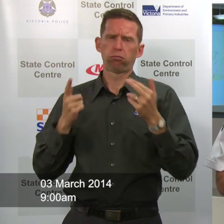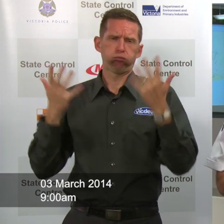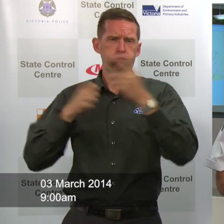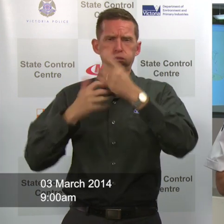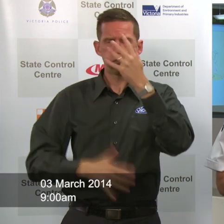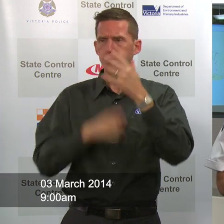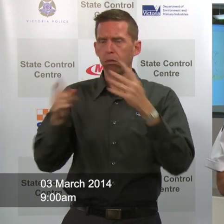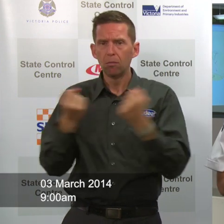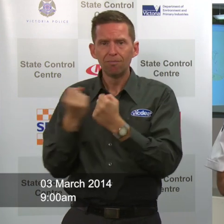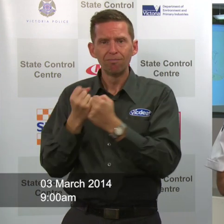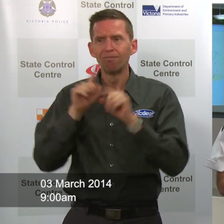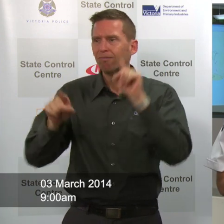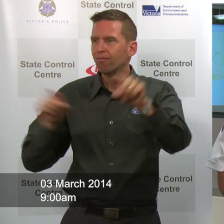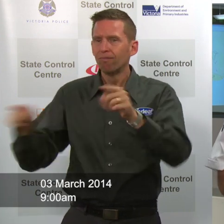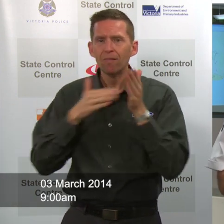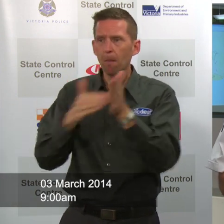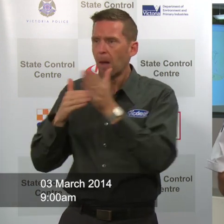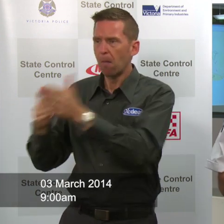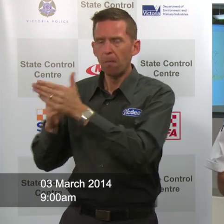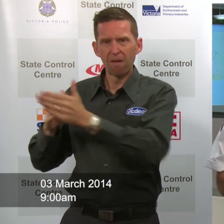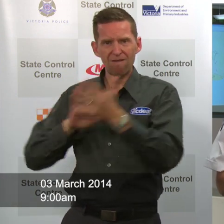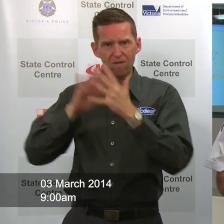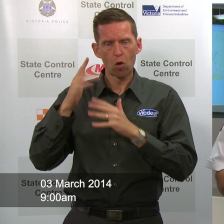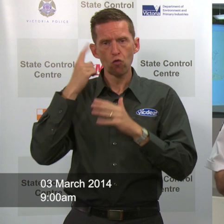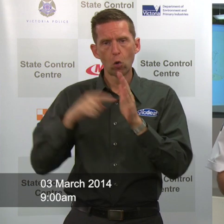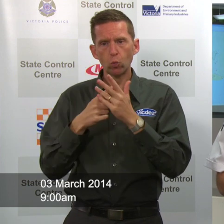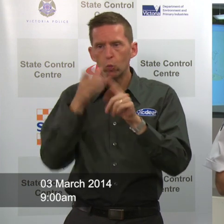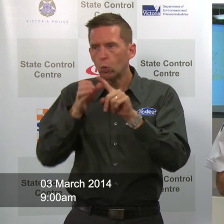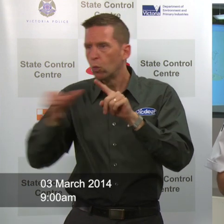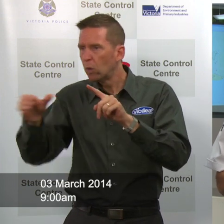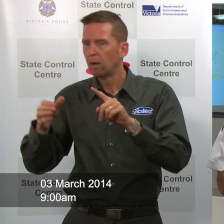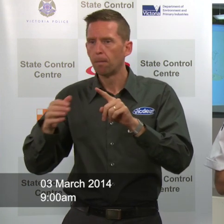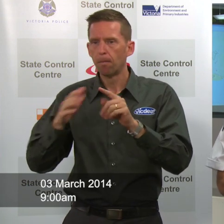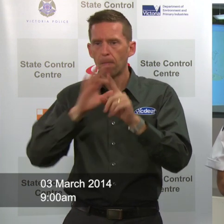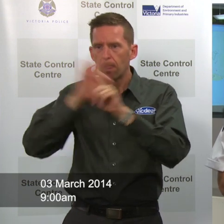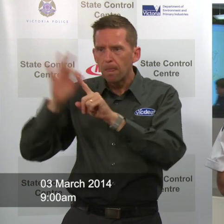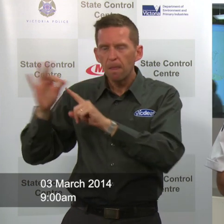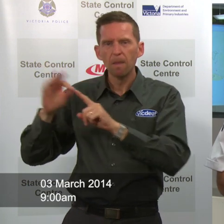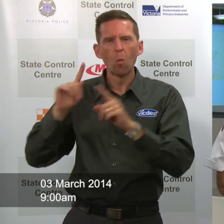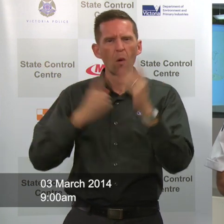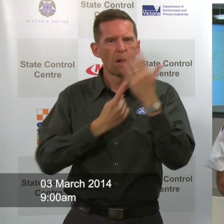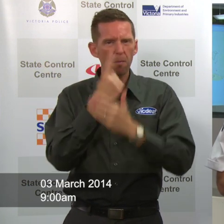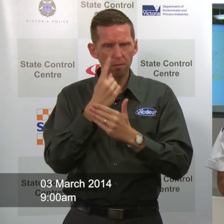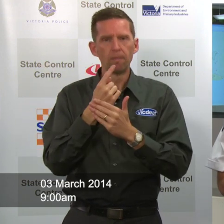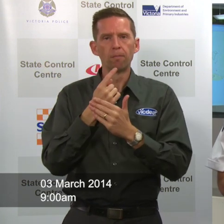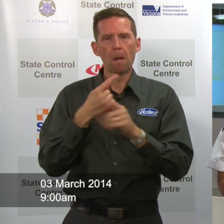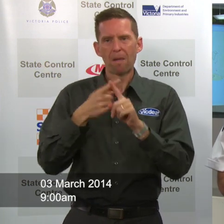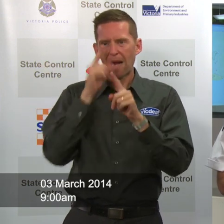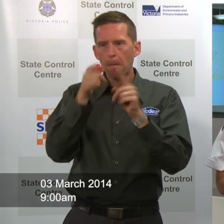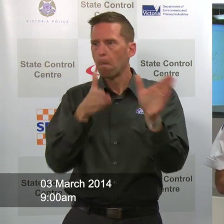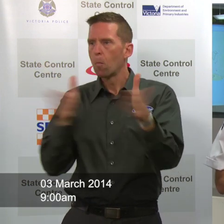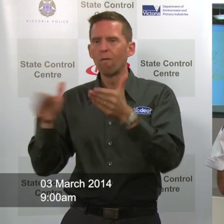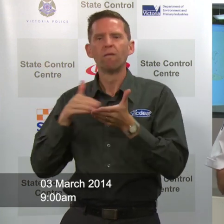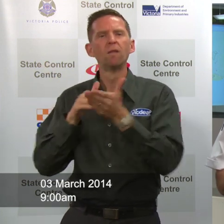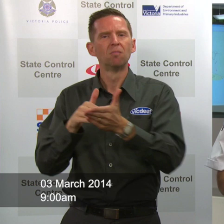supporting not only the response but the relief moving into recovery and also what they've done with some of the areas to be relocated